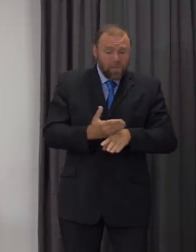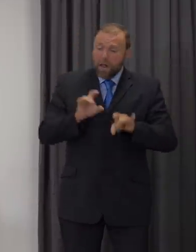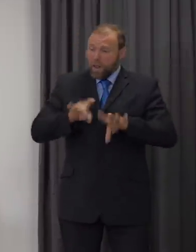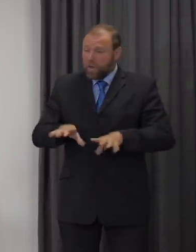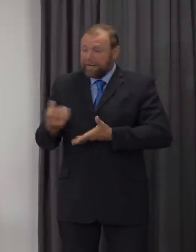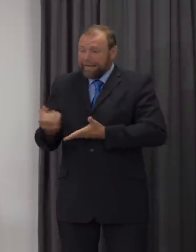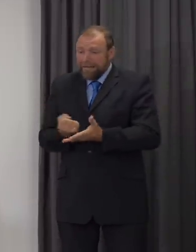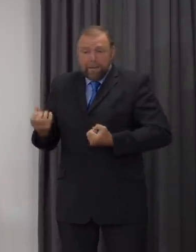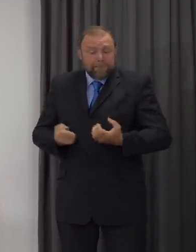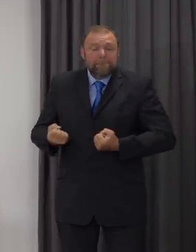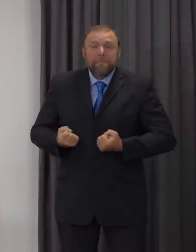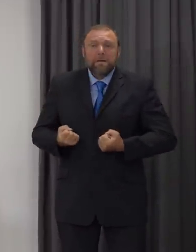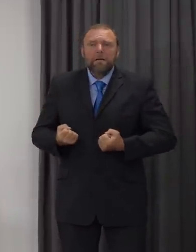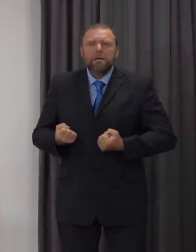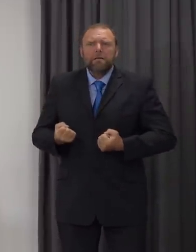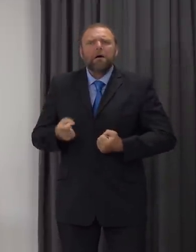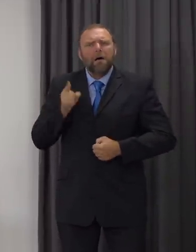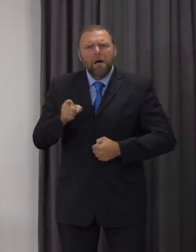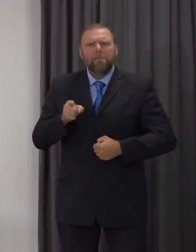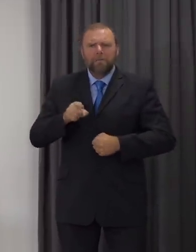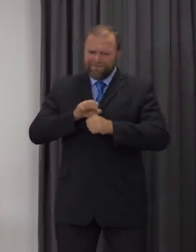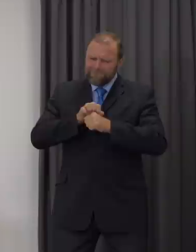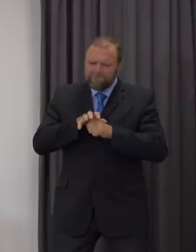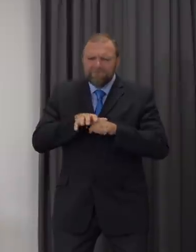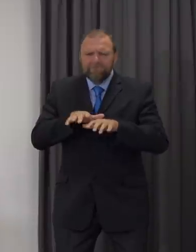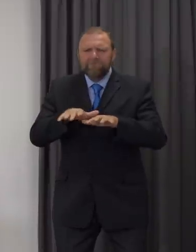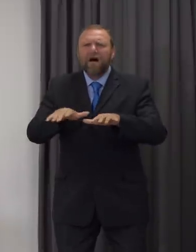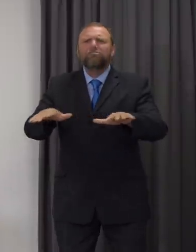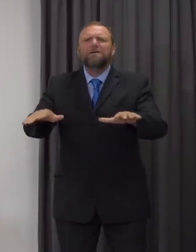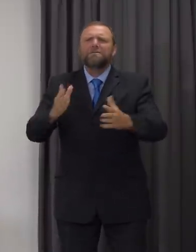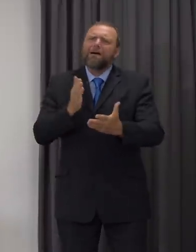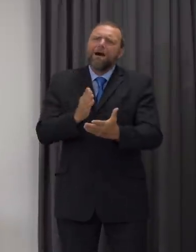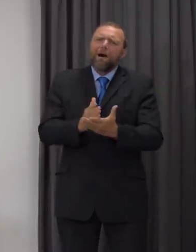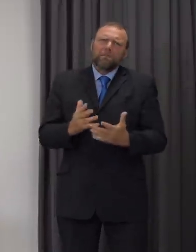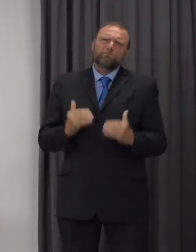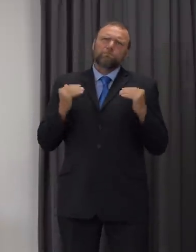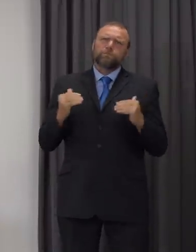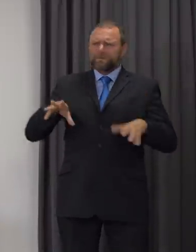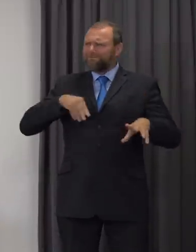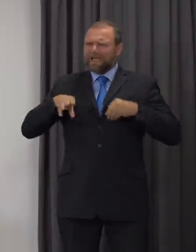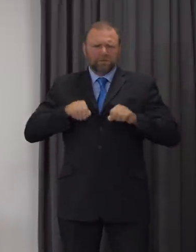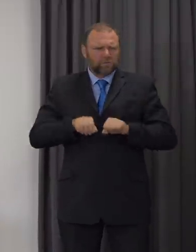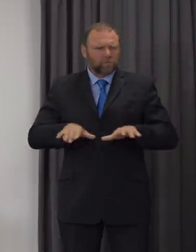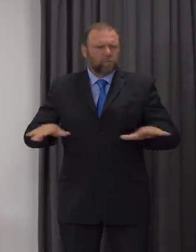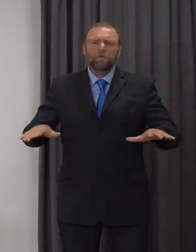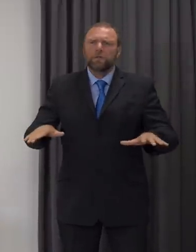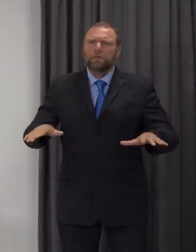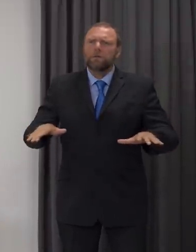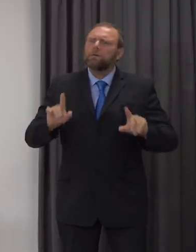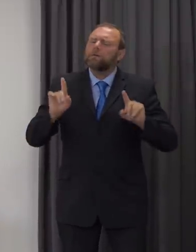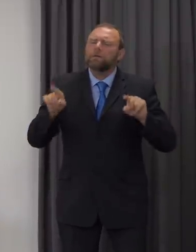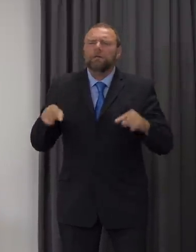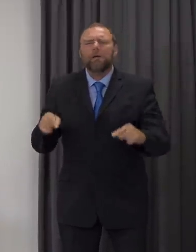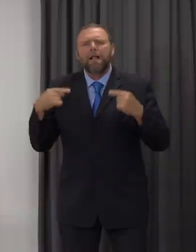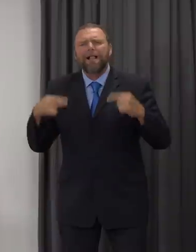a highly infectious virus. We cannot let it take a hold of our lives again. We have come too